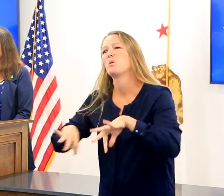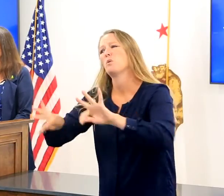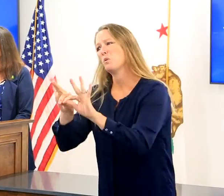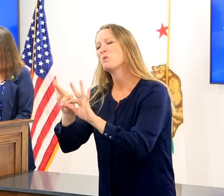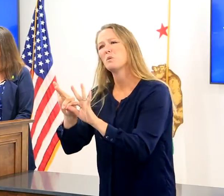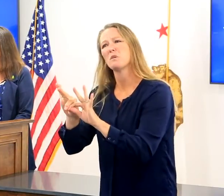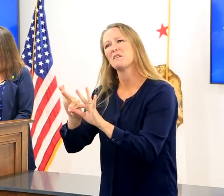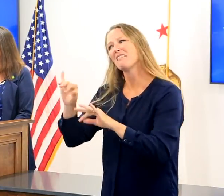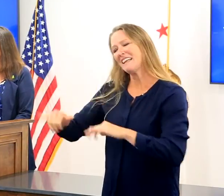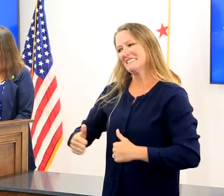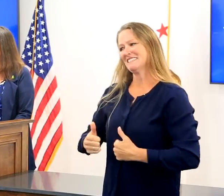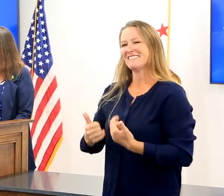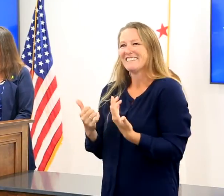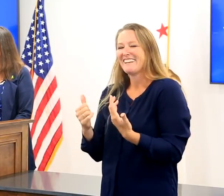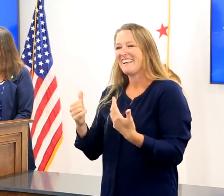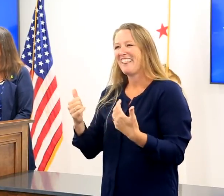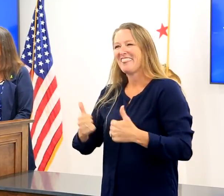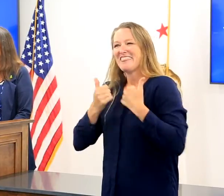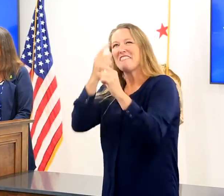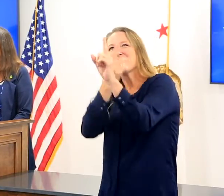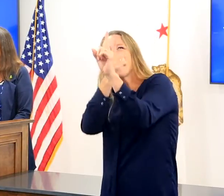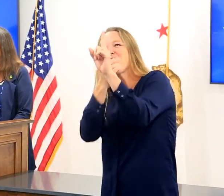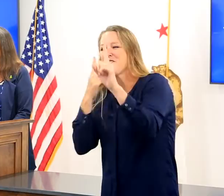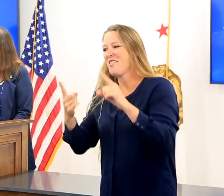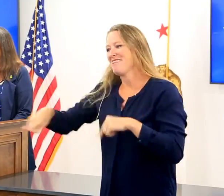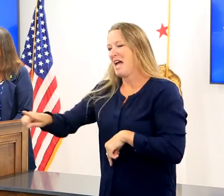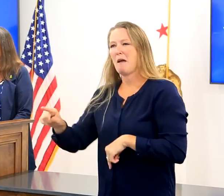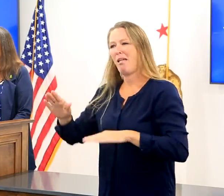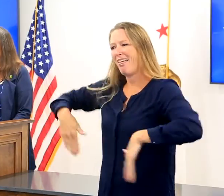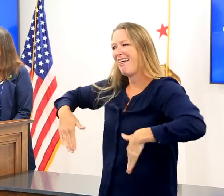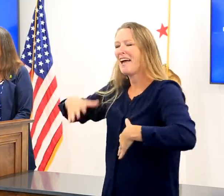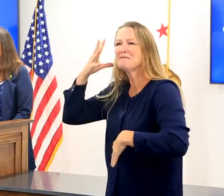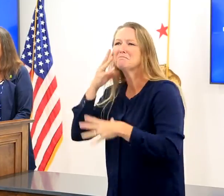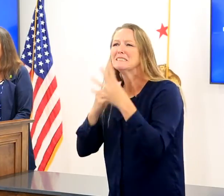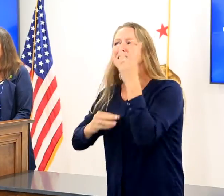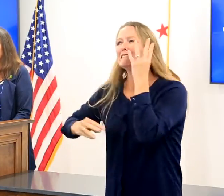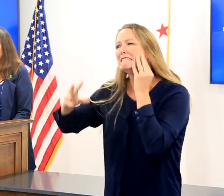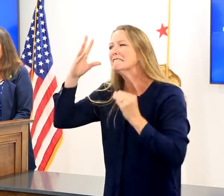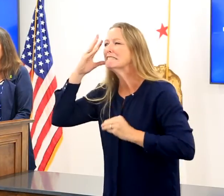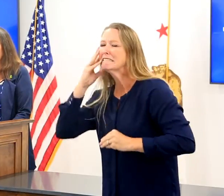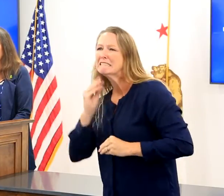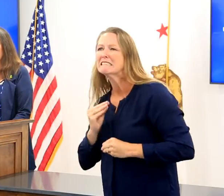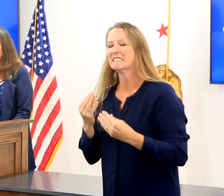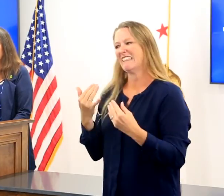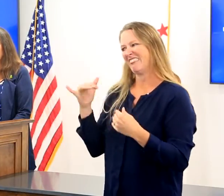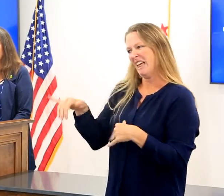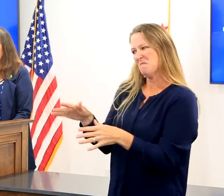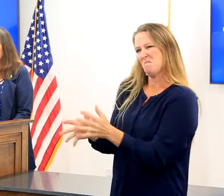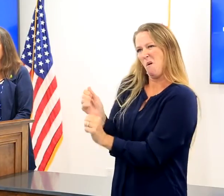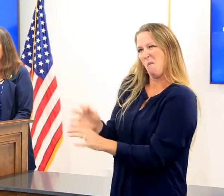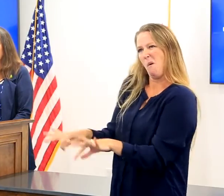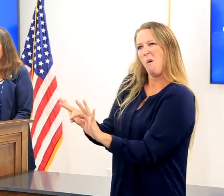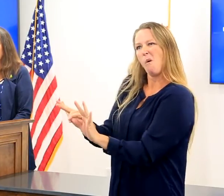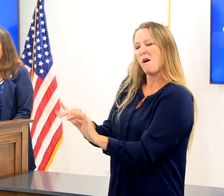friends, go to a football game, interact, be in a school, play, and all of that's gone for them now.